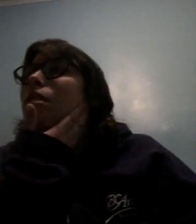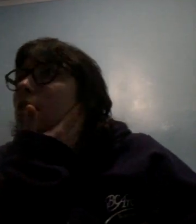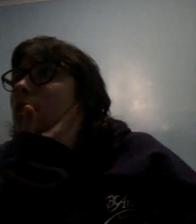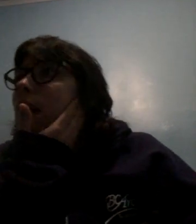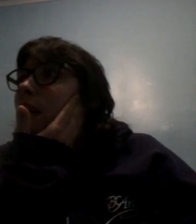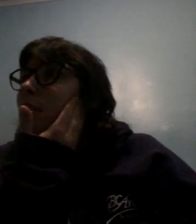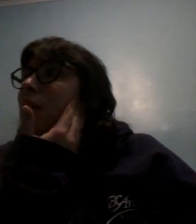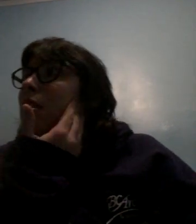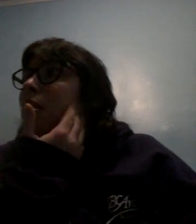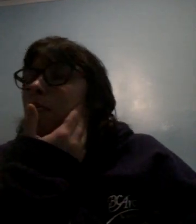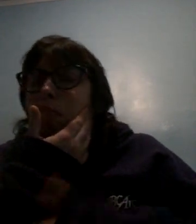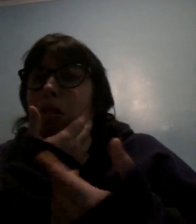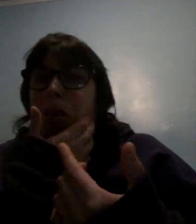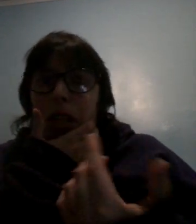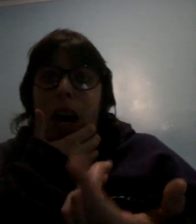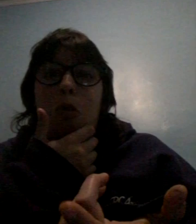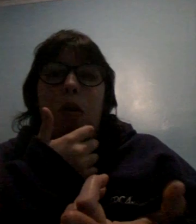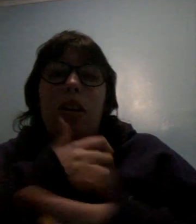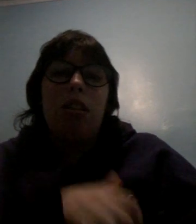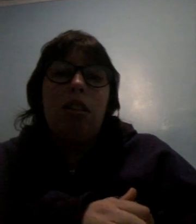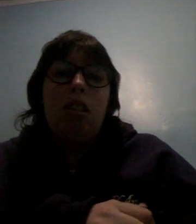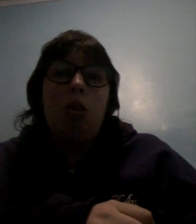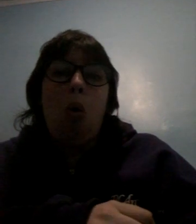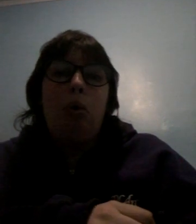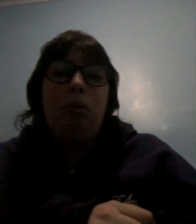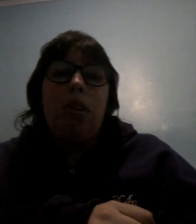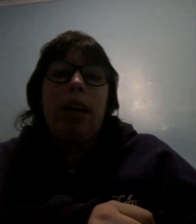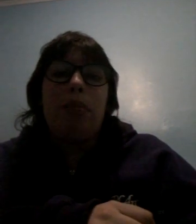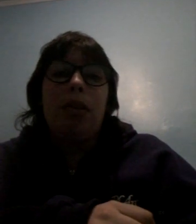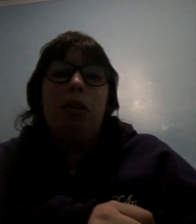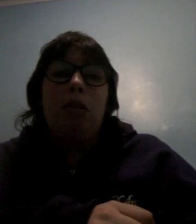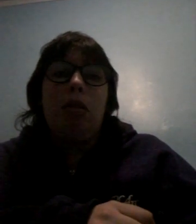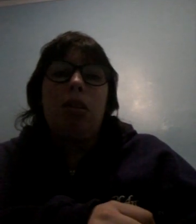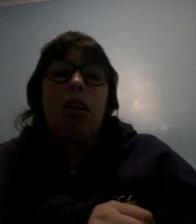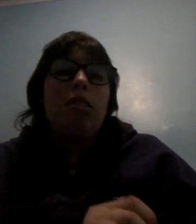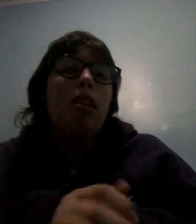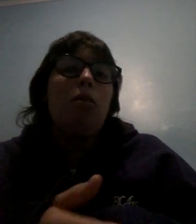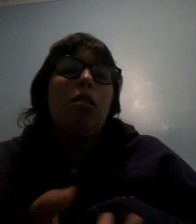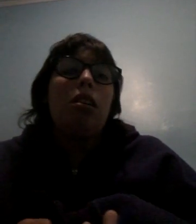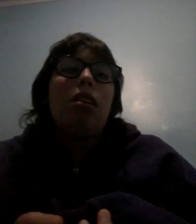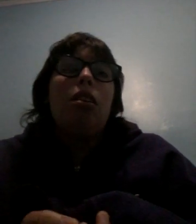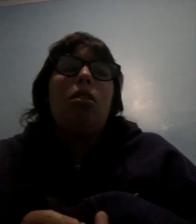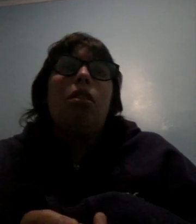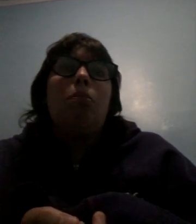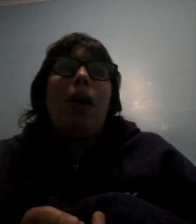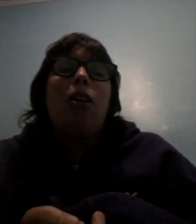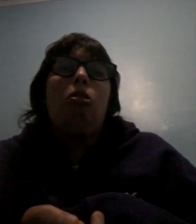you know it doesn't matter it's like sunny out water cold damp and gross and nasty out my ankle